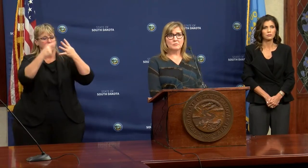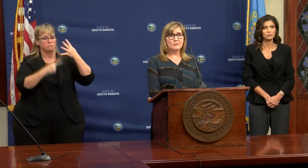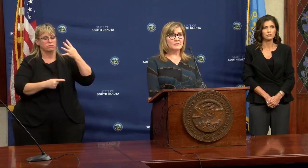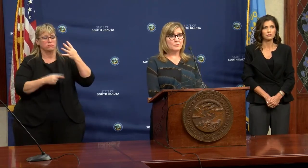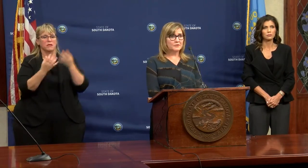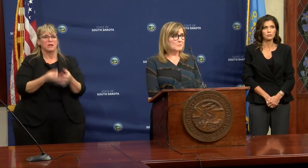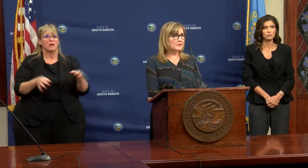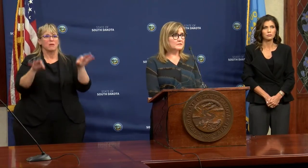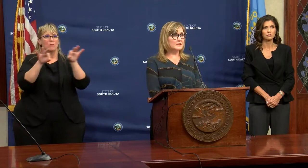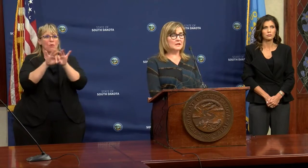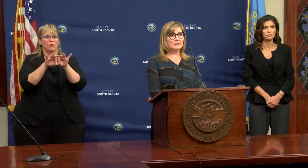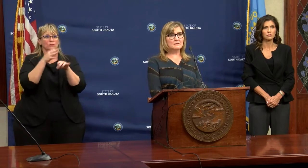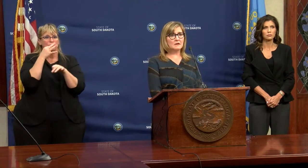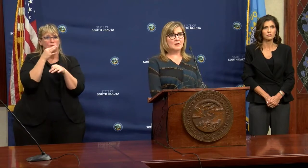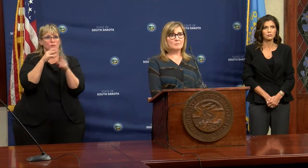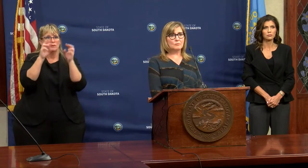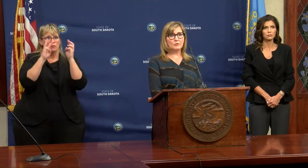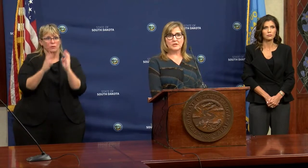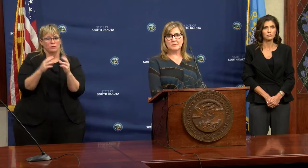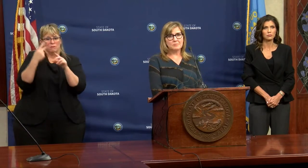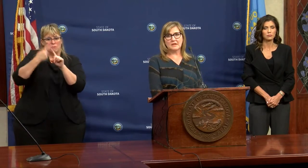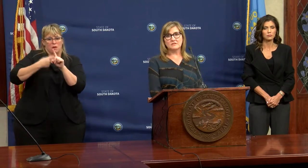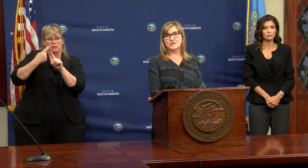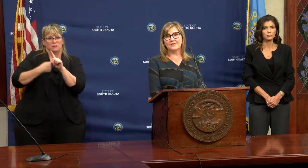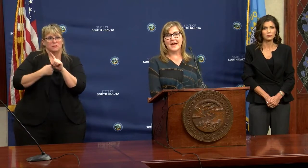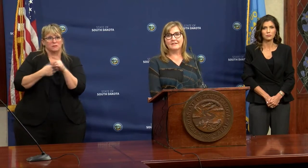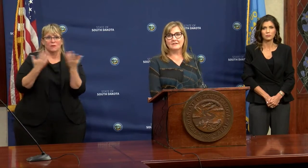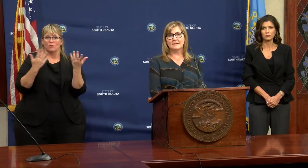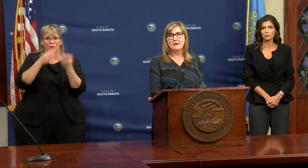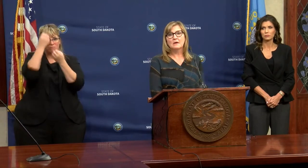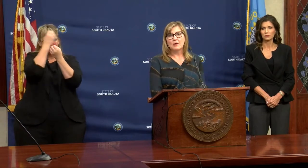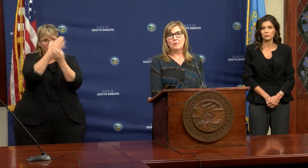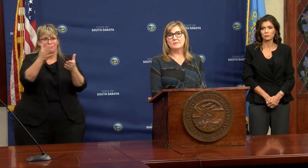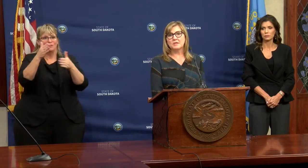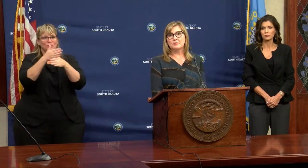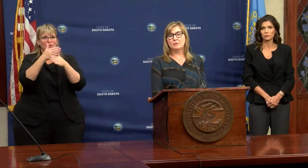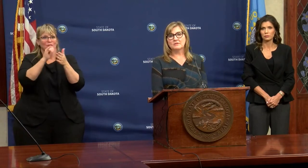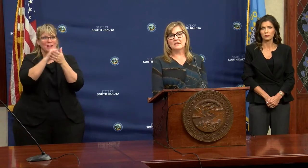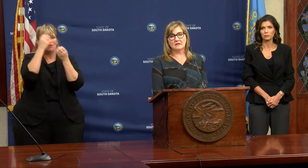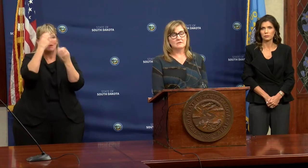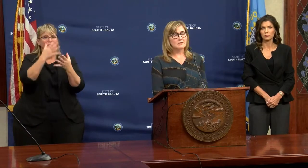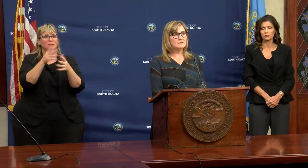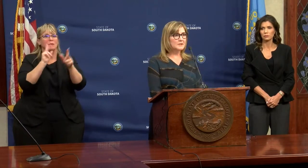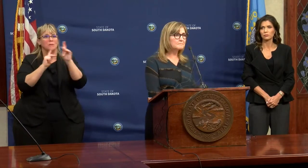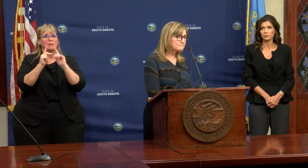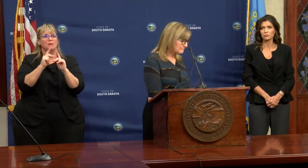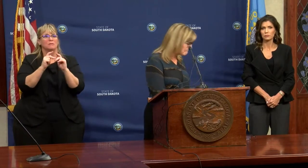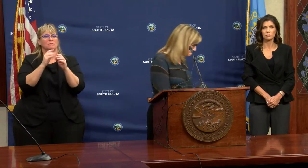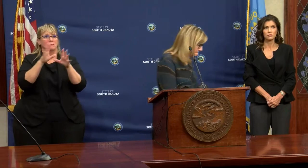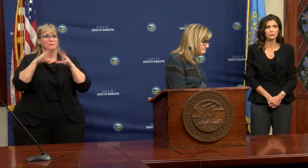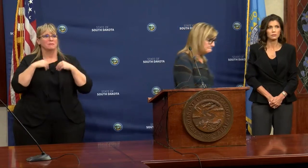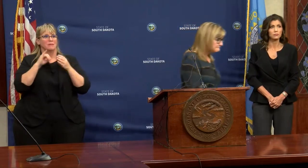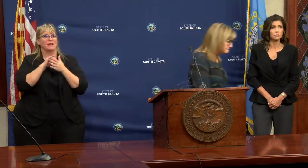be important as we move into the winter months. And we'll keep messaging that and hoping people will take that seriously.